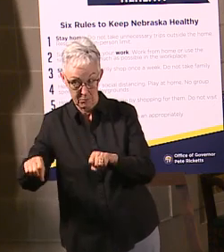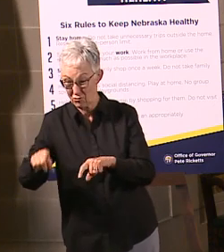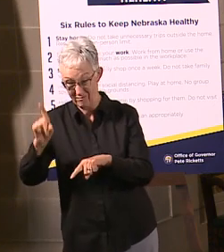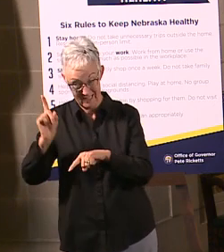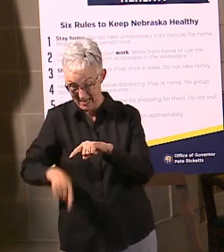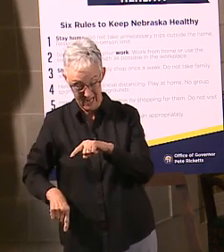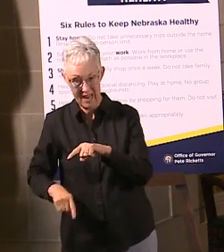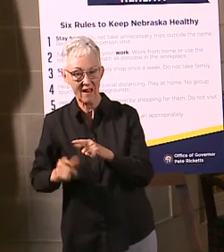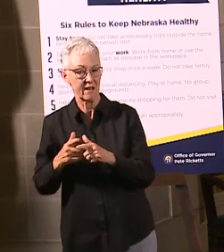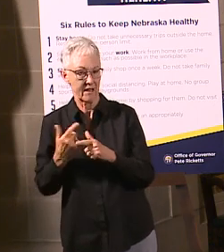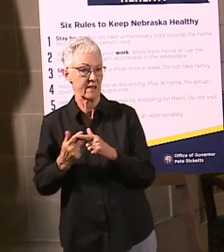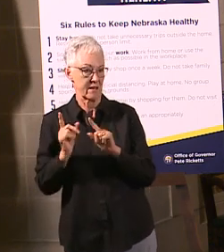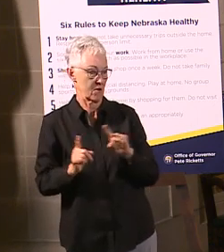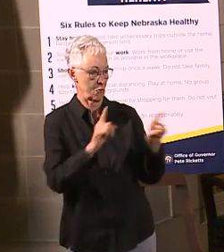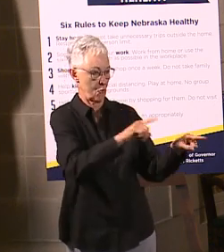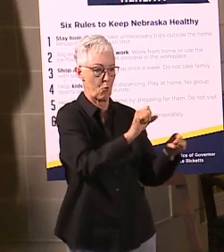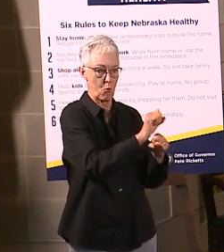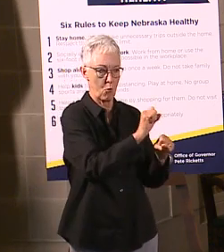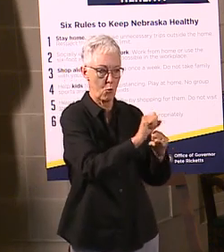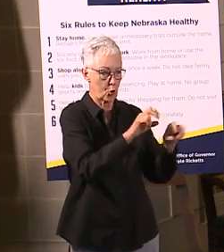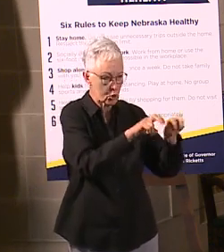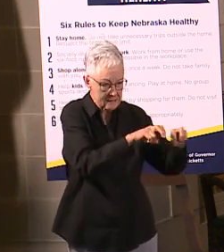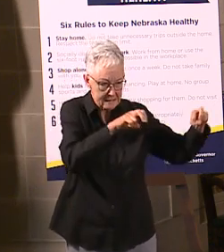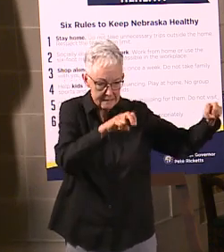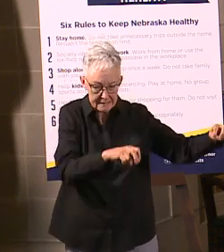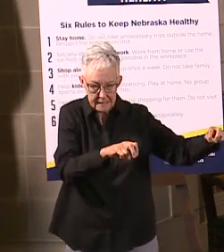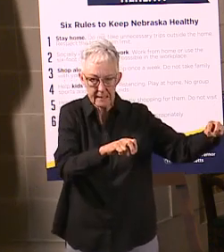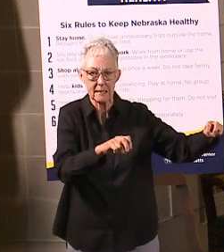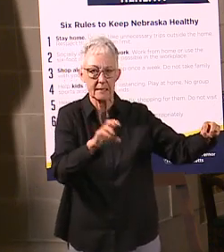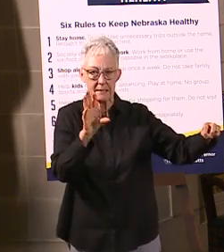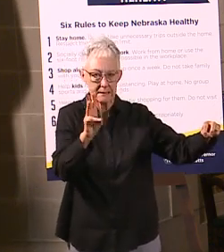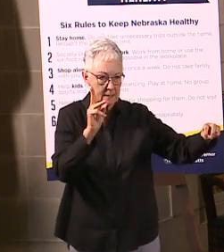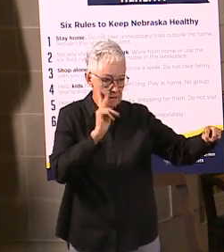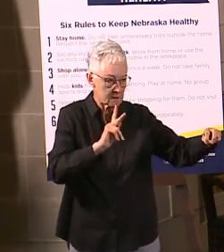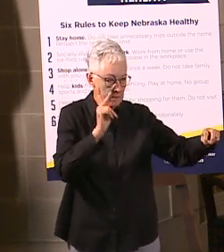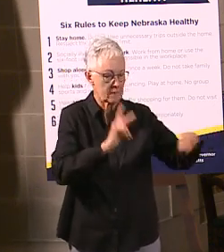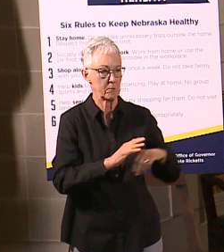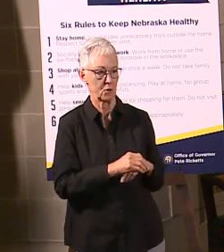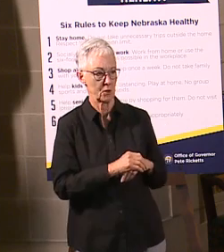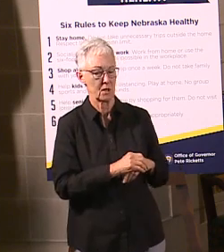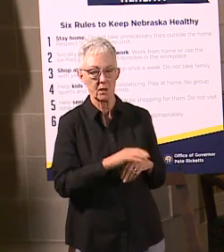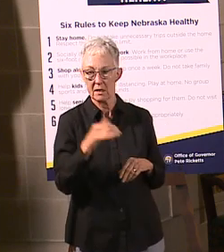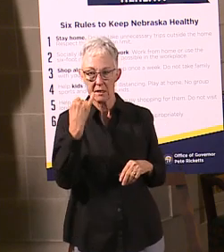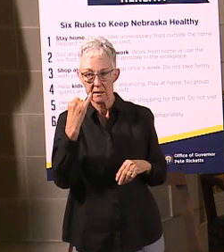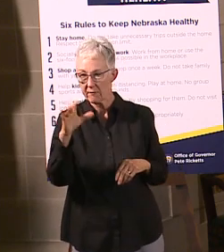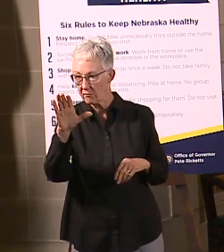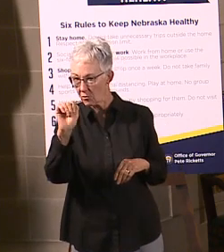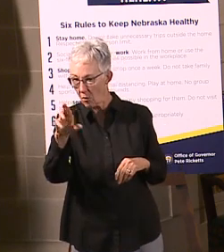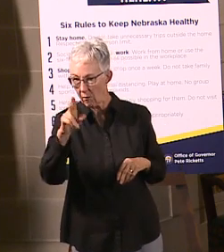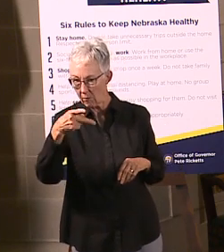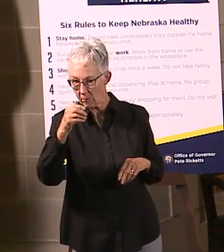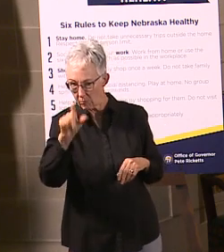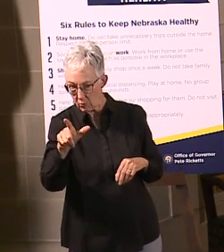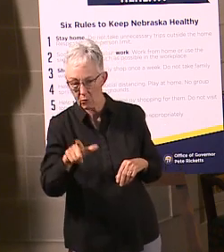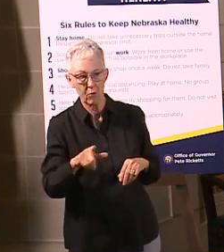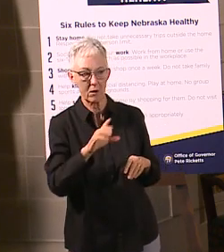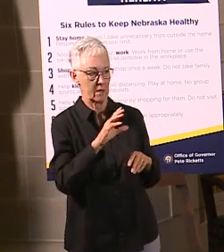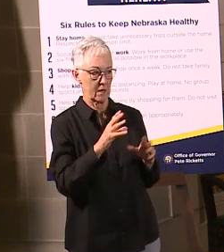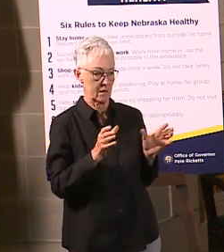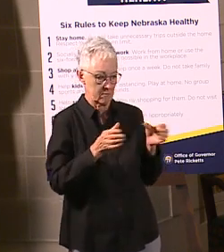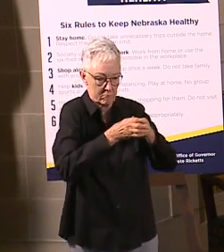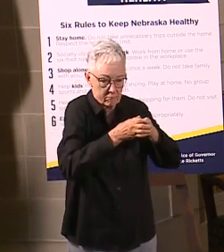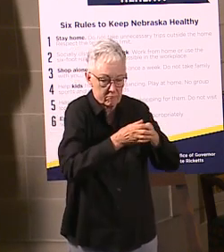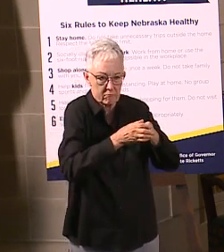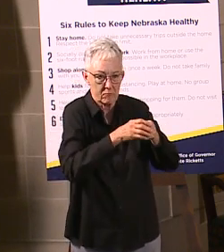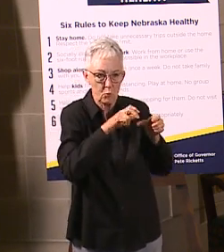the six-foot rule, ten-person rule, all those sort of things. Carpooling, only with household members, or if you're going to carpool with other